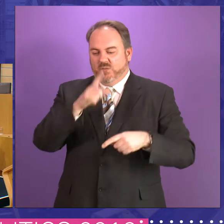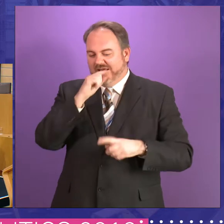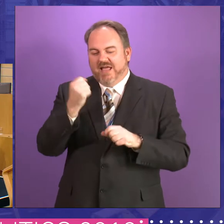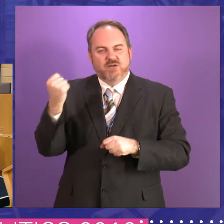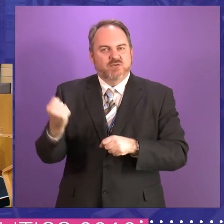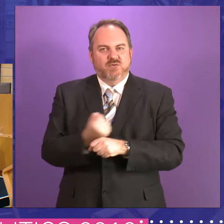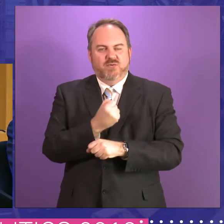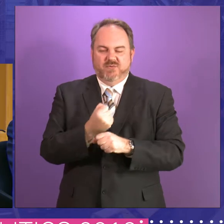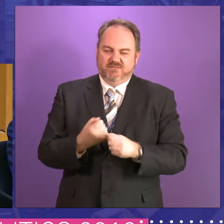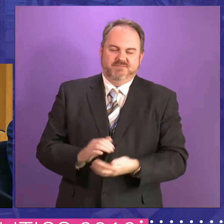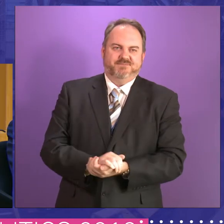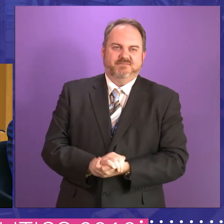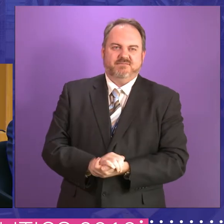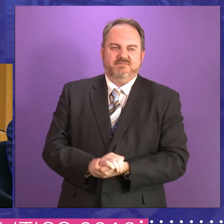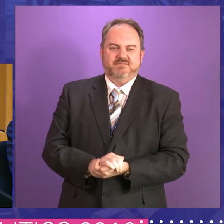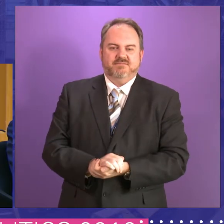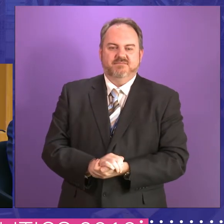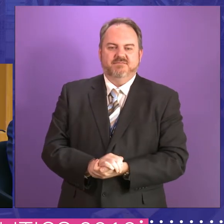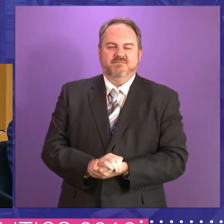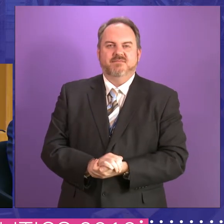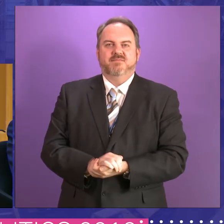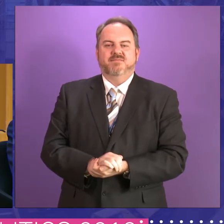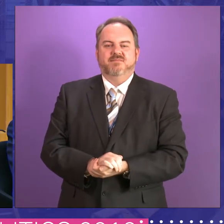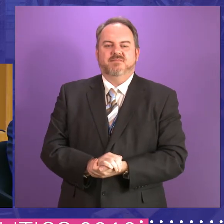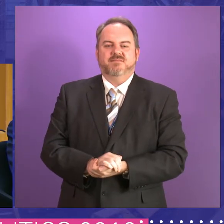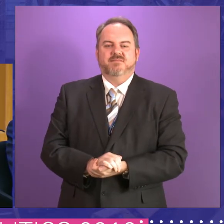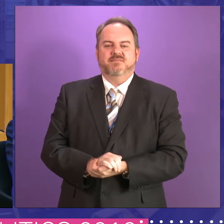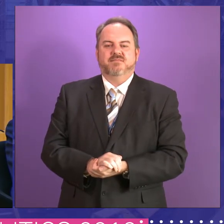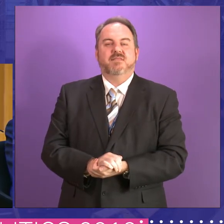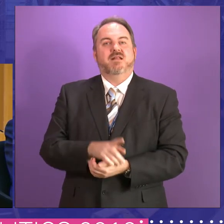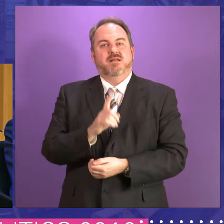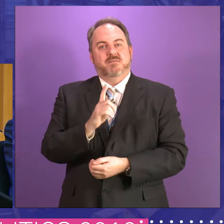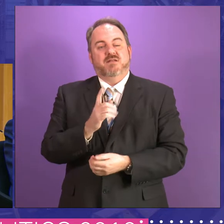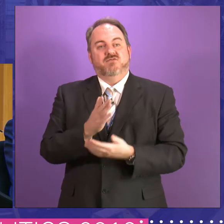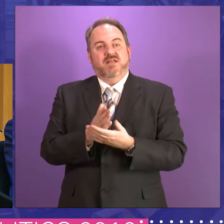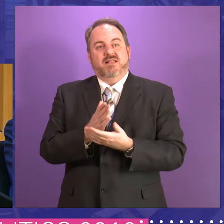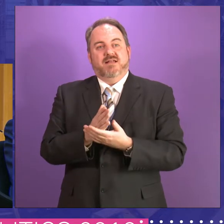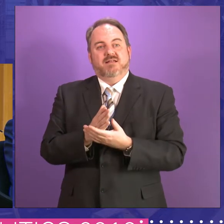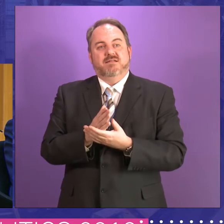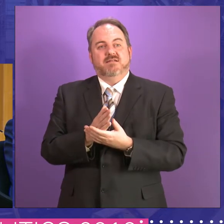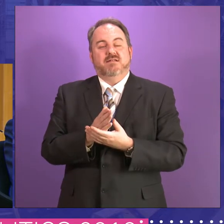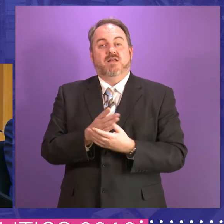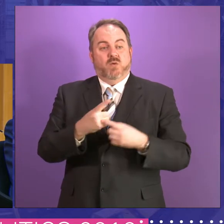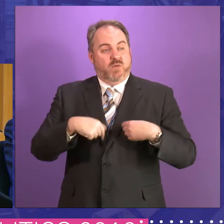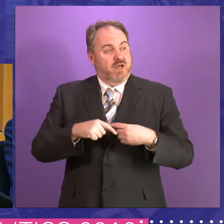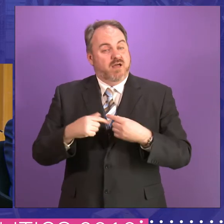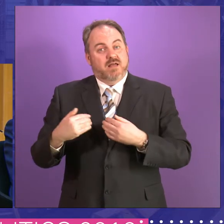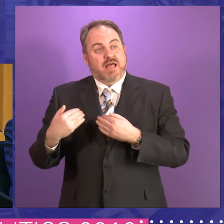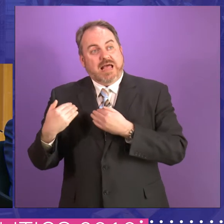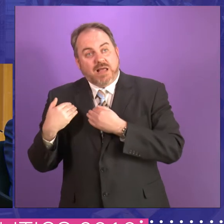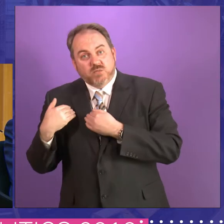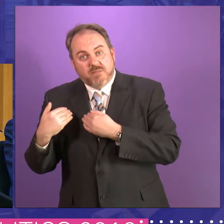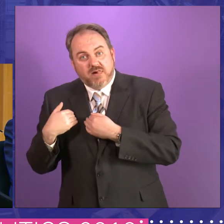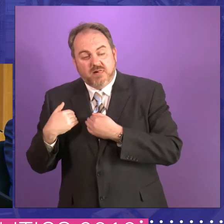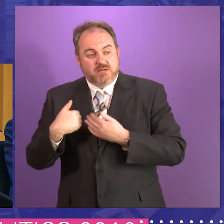met the brief of openness and accountability and equality and